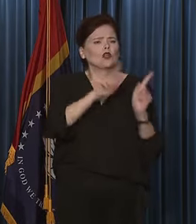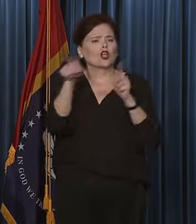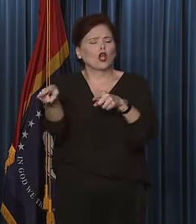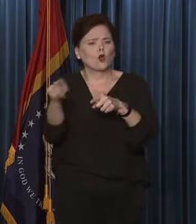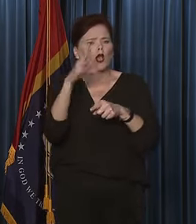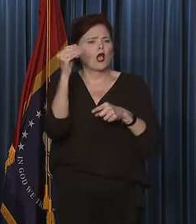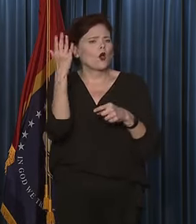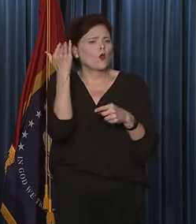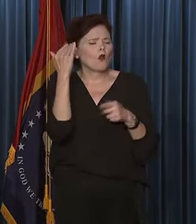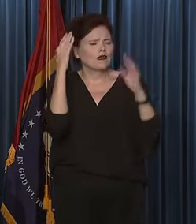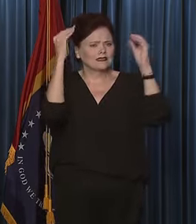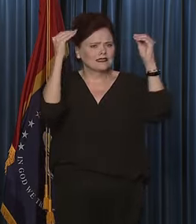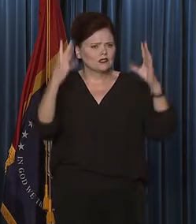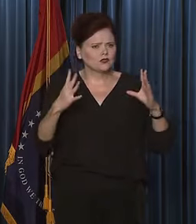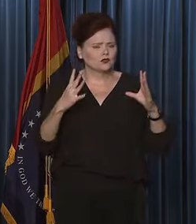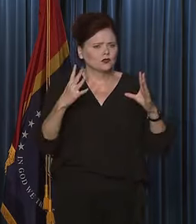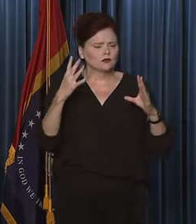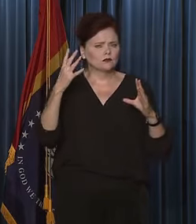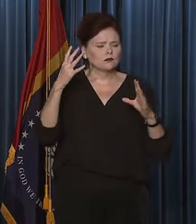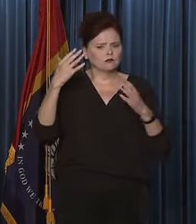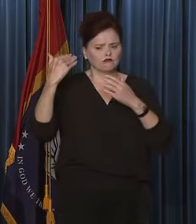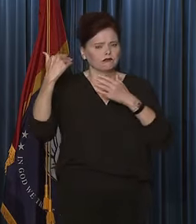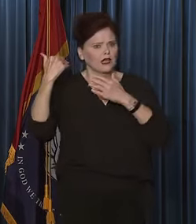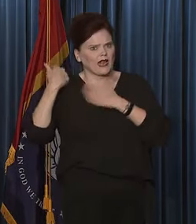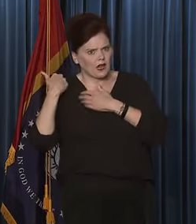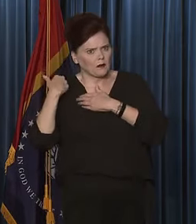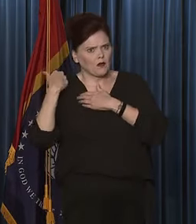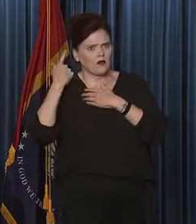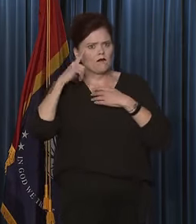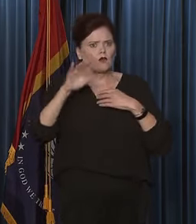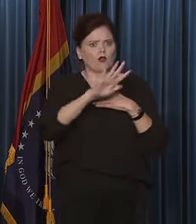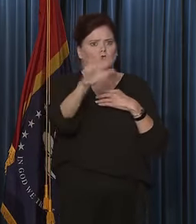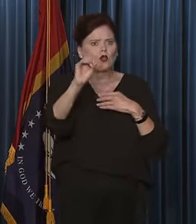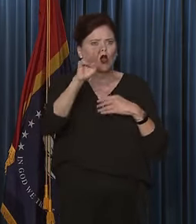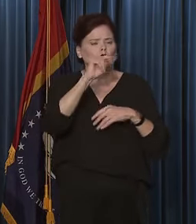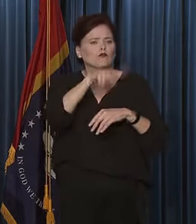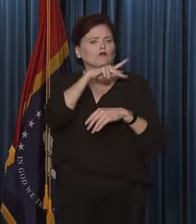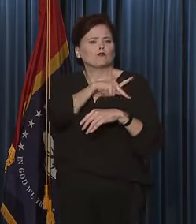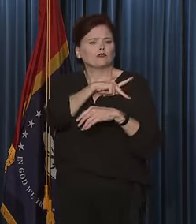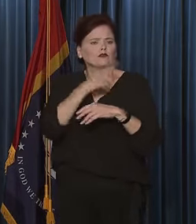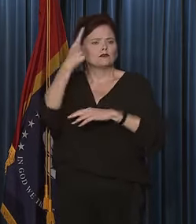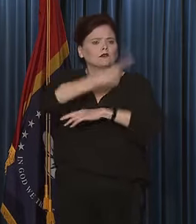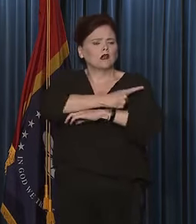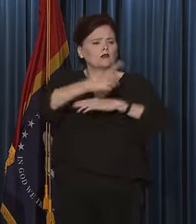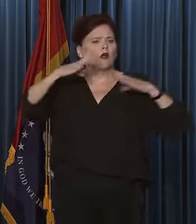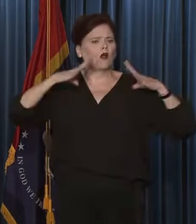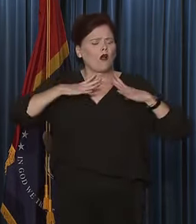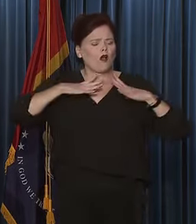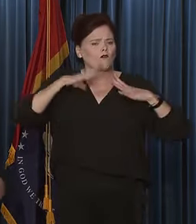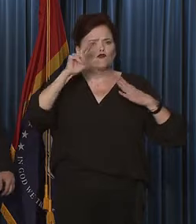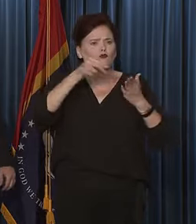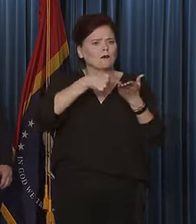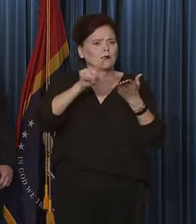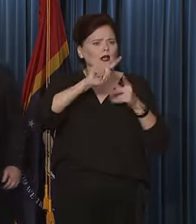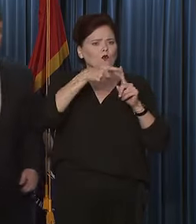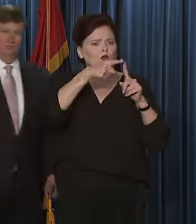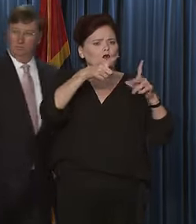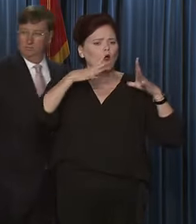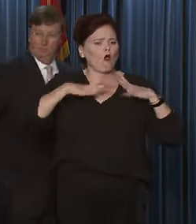And then why are teachers held accountable with their own personal days, no pay when they're out due to COVID?